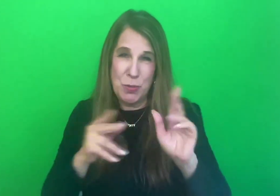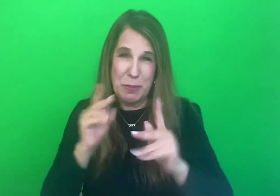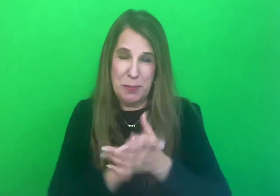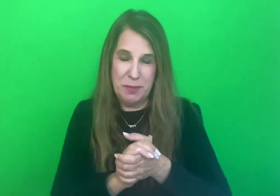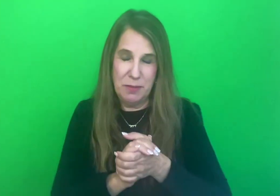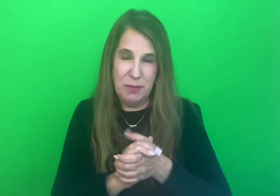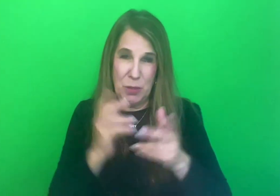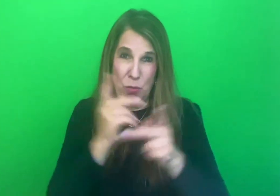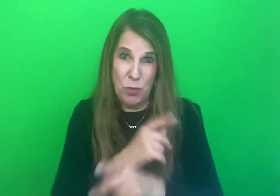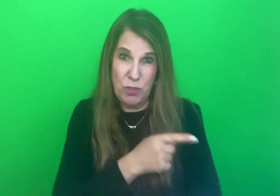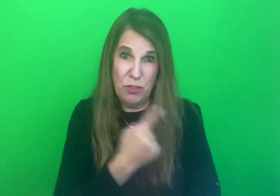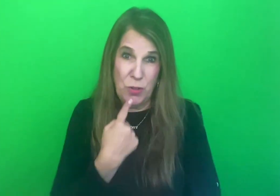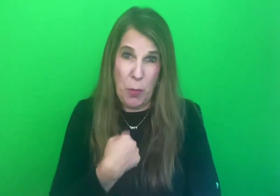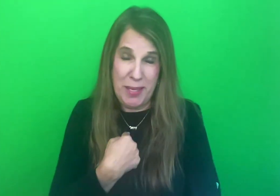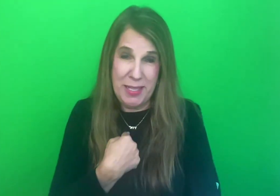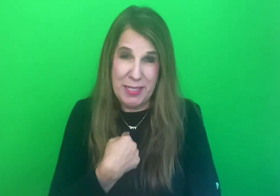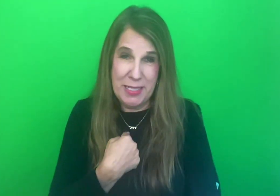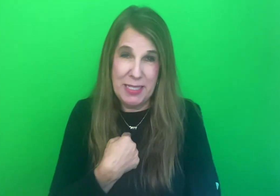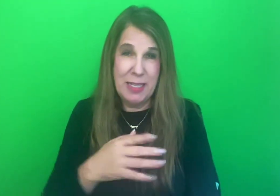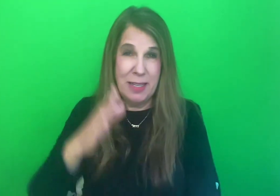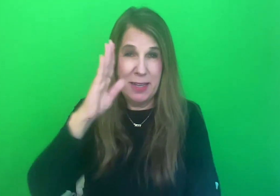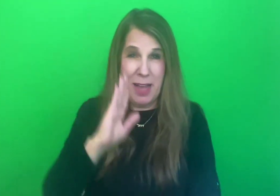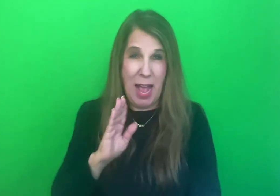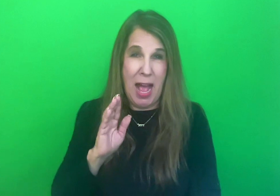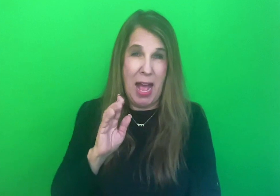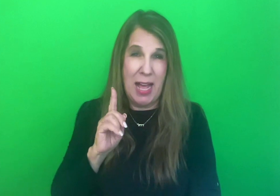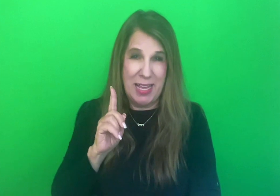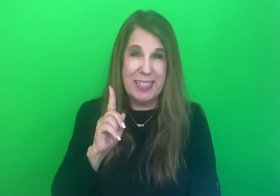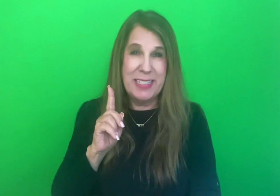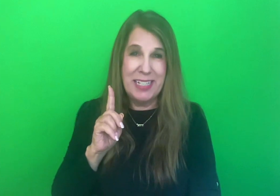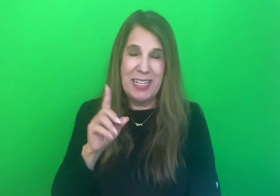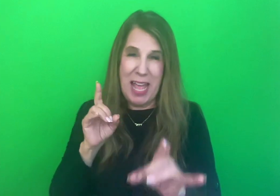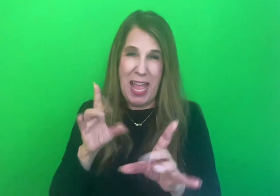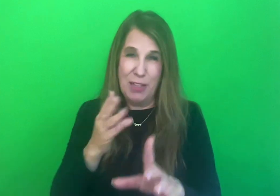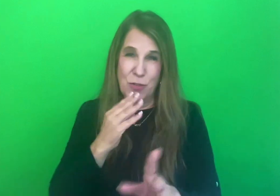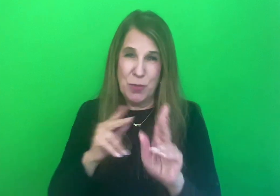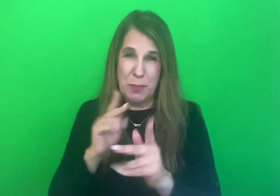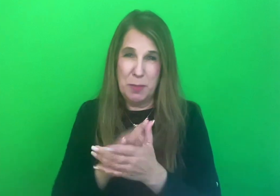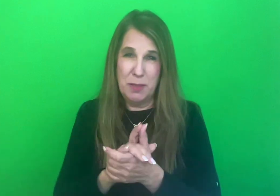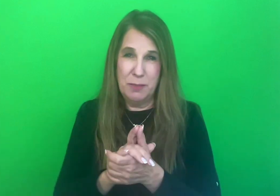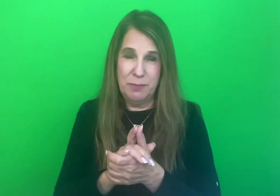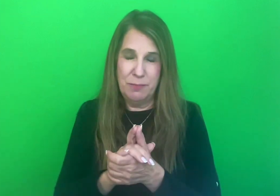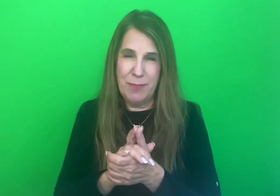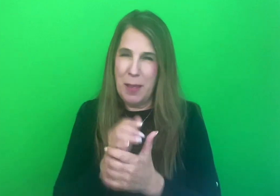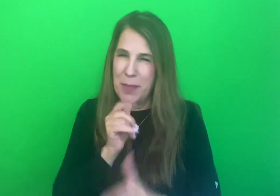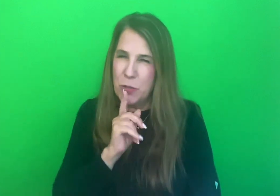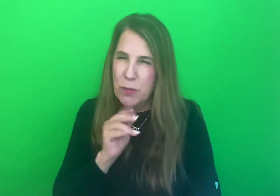most pointedly, she would tell me that God hated the Jews. I am so unsure if I will